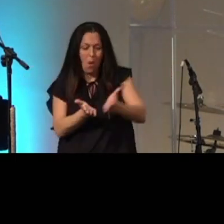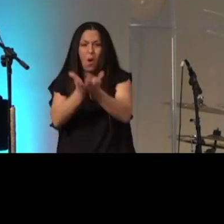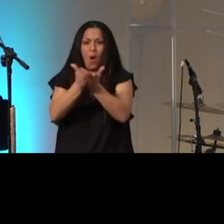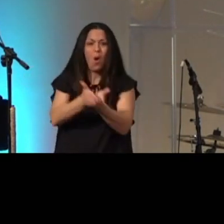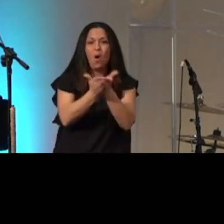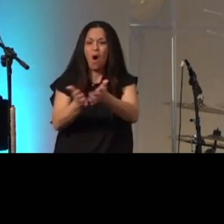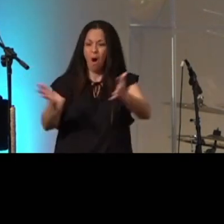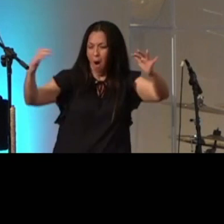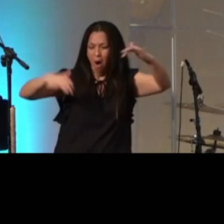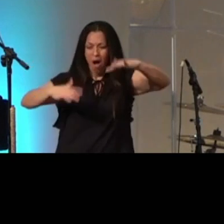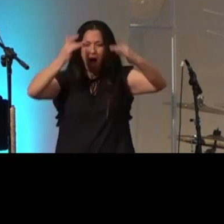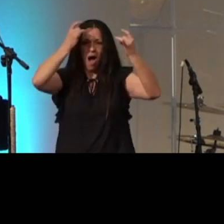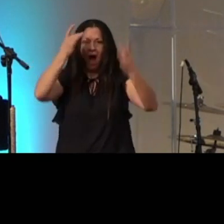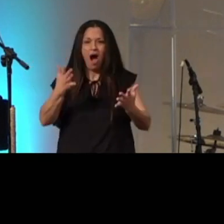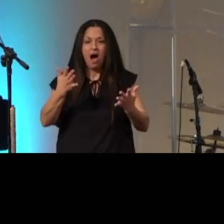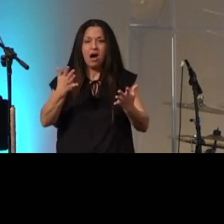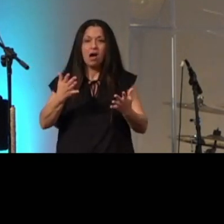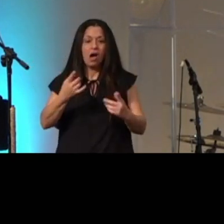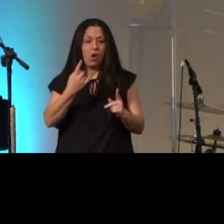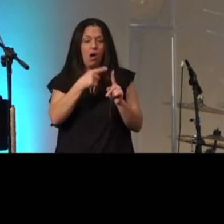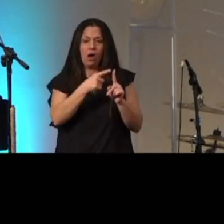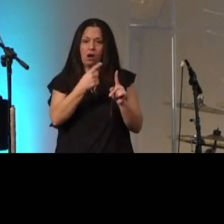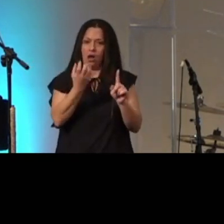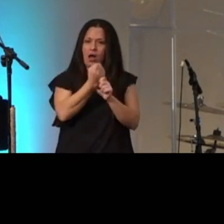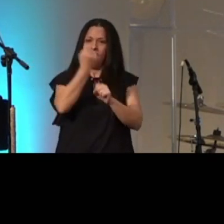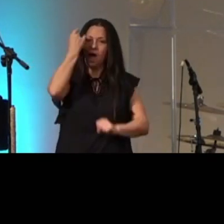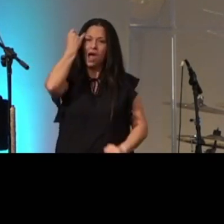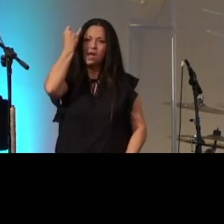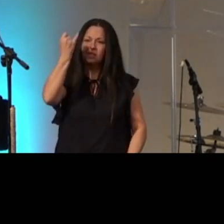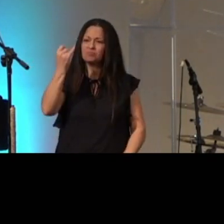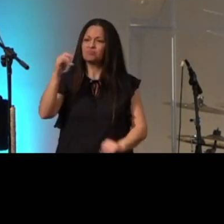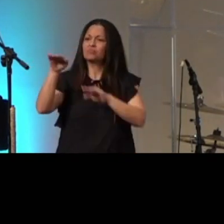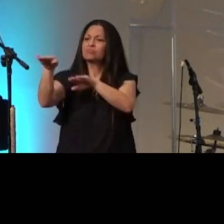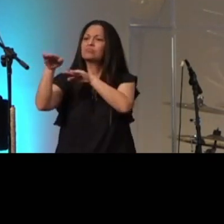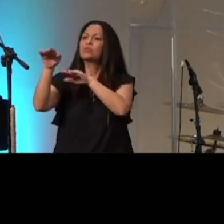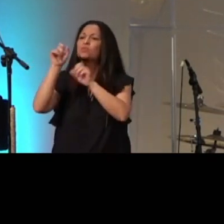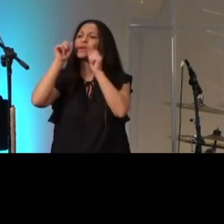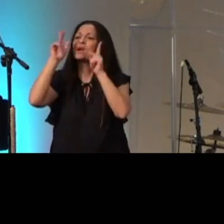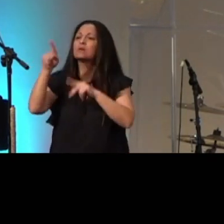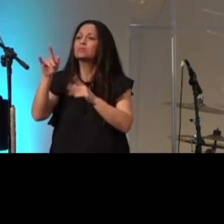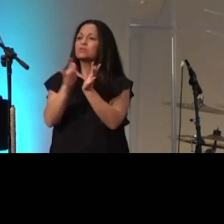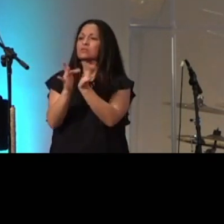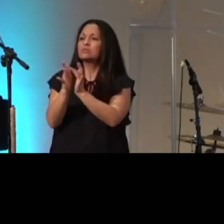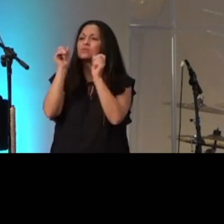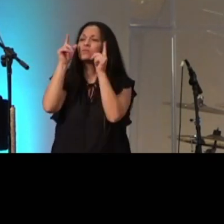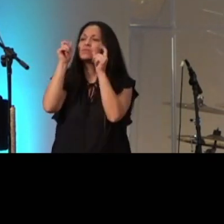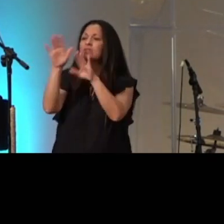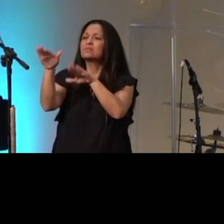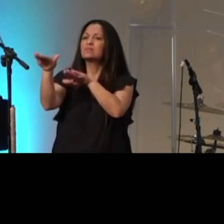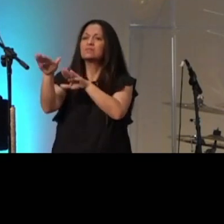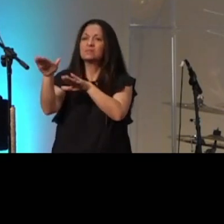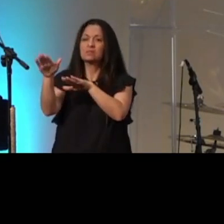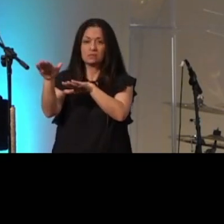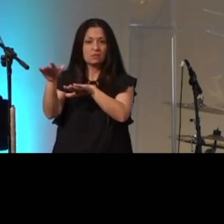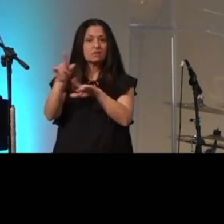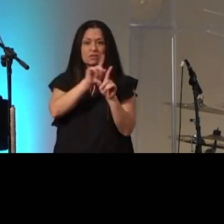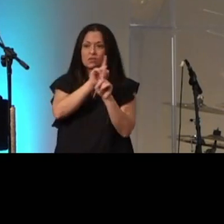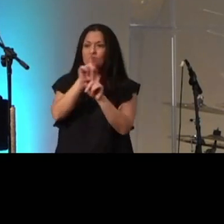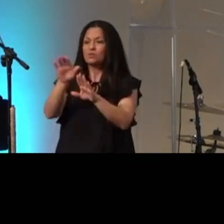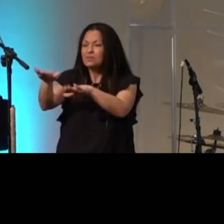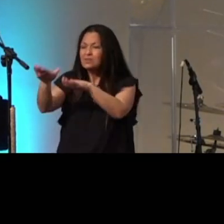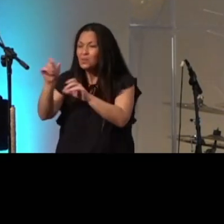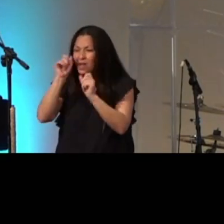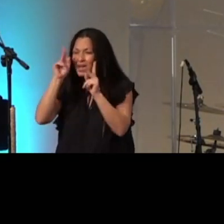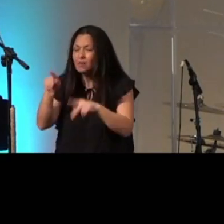got the idea or maybe all of them got the idea to wake up jesus and so they went and woke jesus